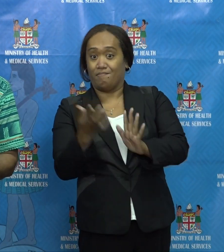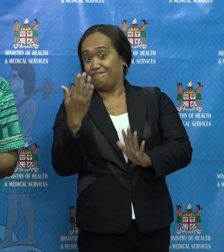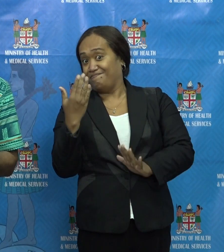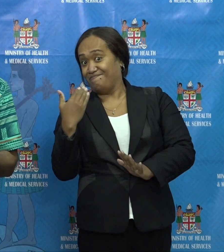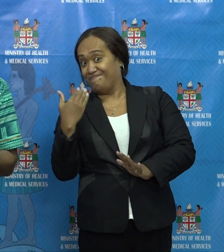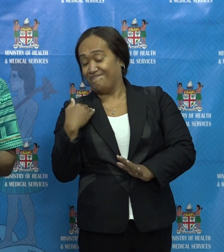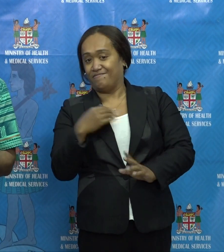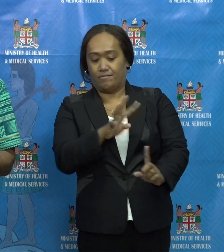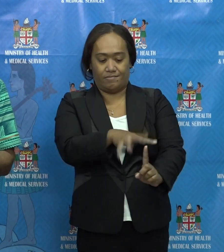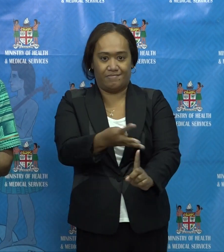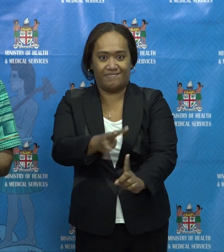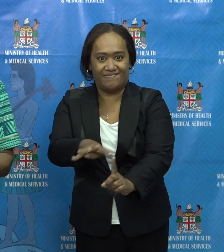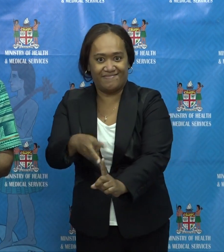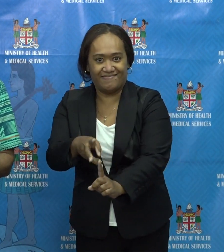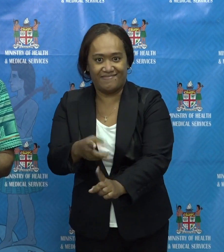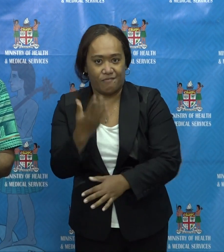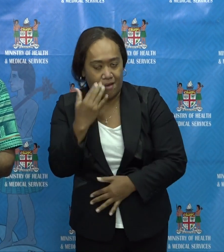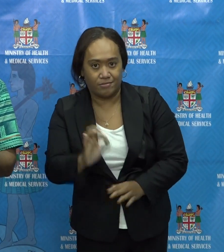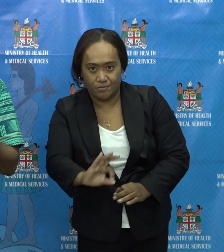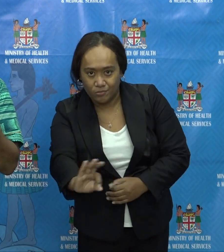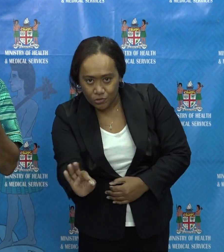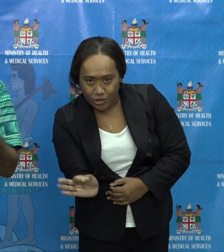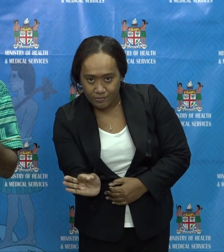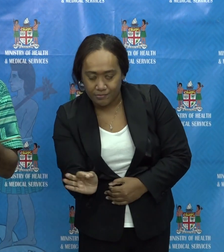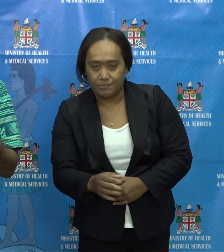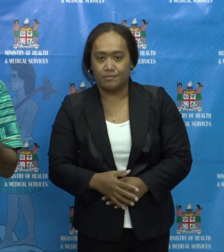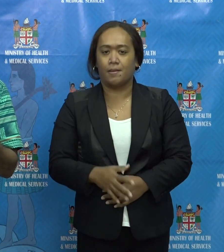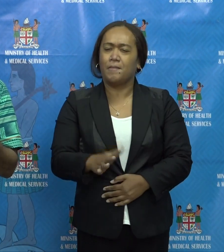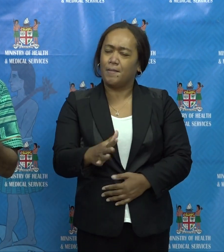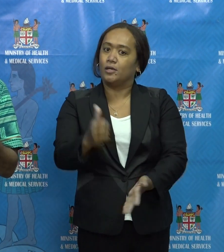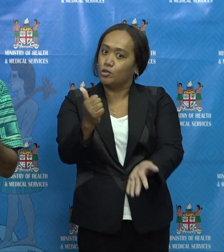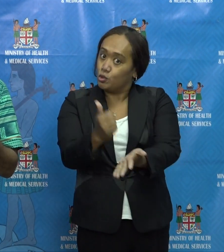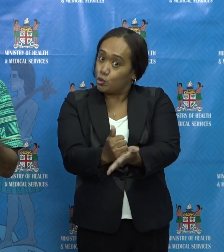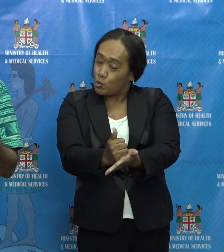We are certain that there are more cases that will develop.